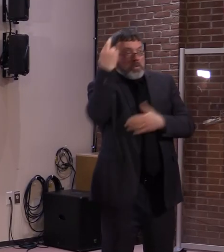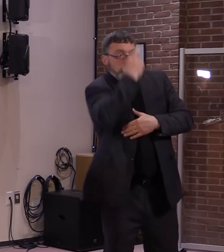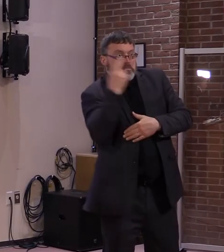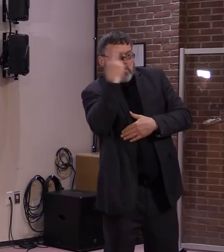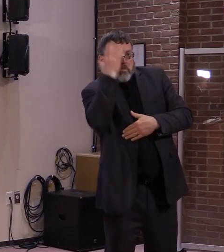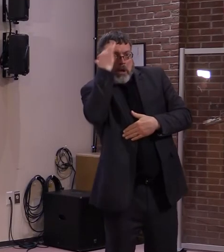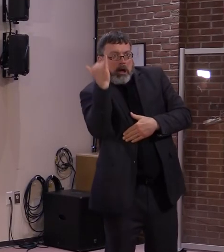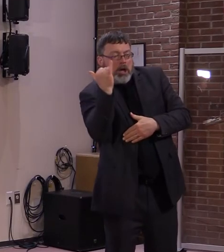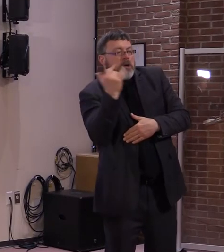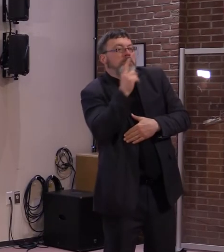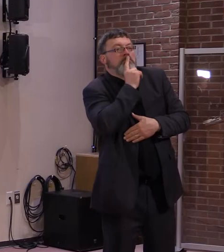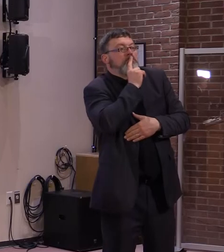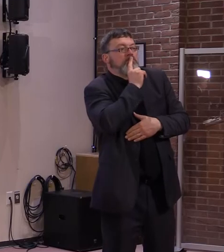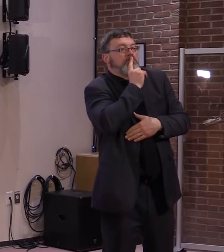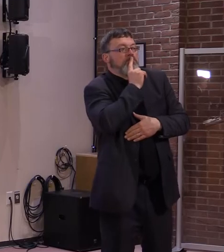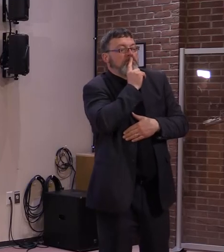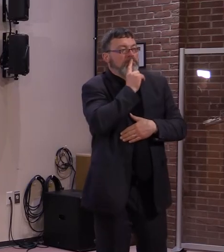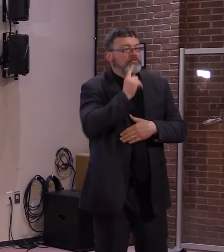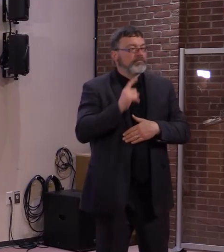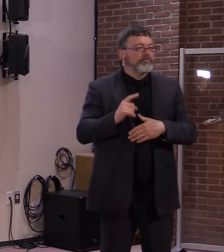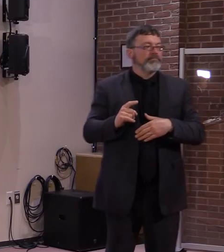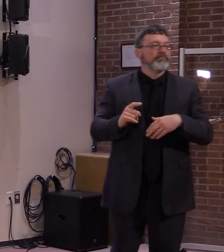unfortunate and sad situation in Putney.